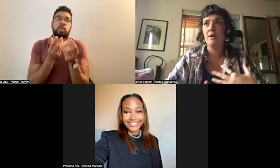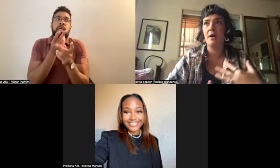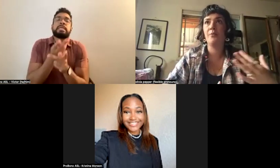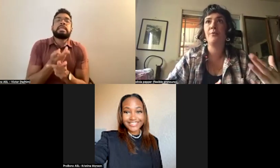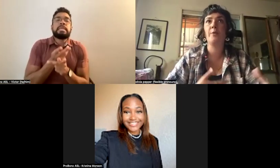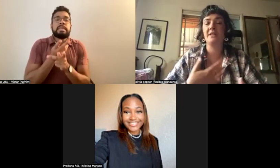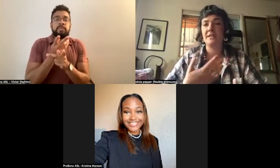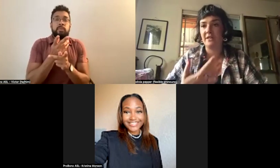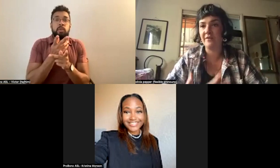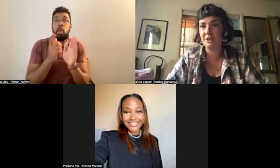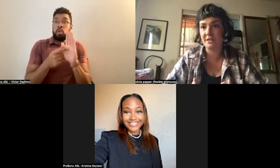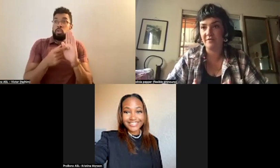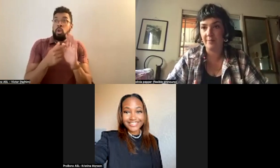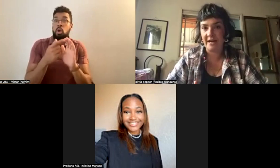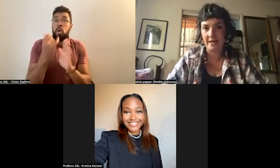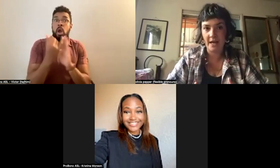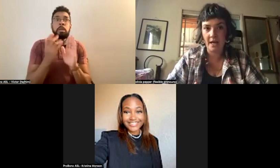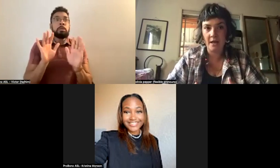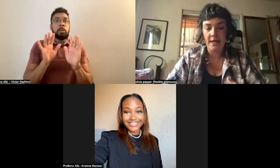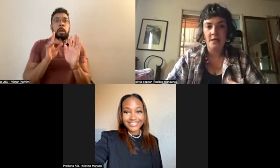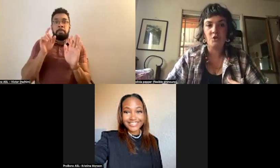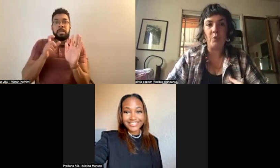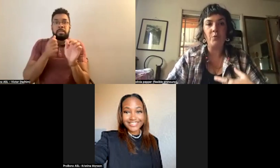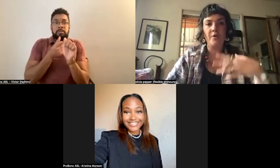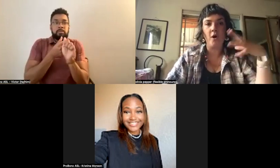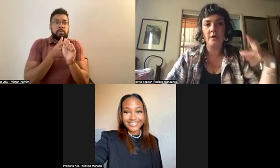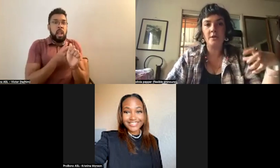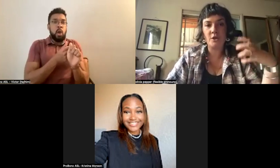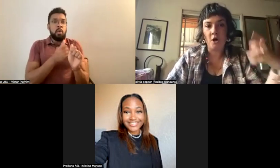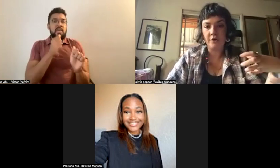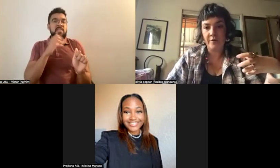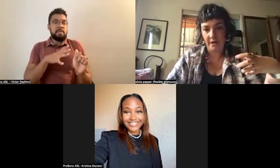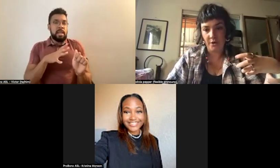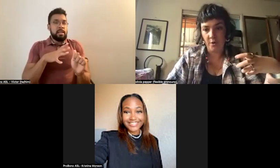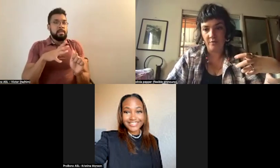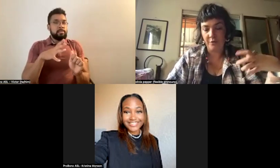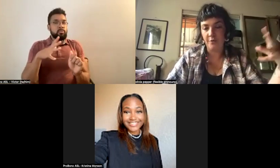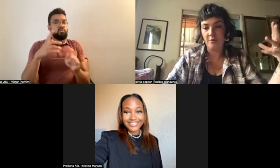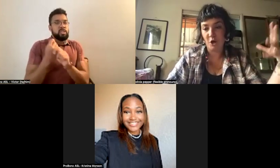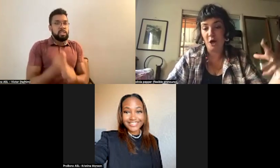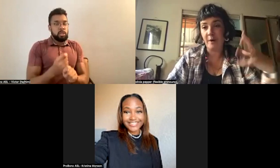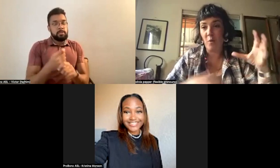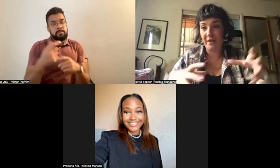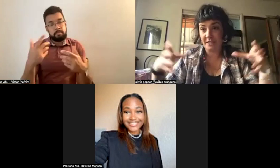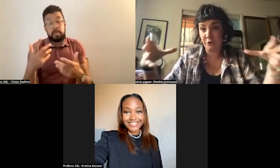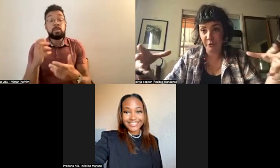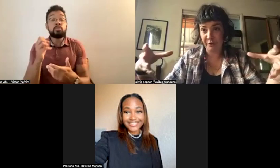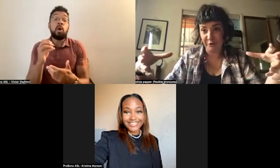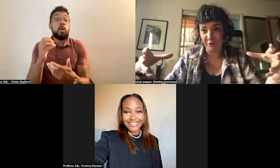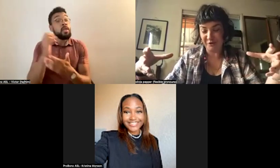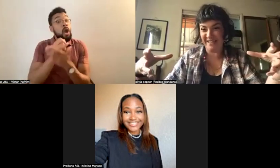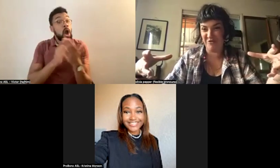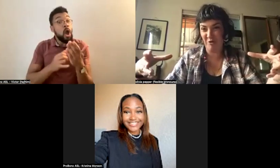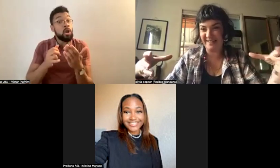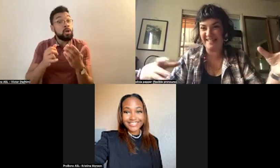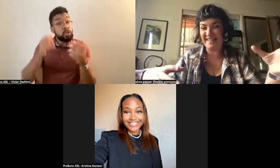appropriate to the conventions of femininity. So the art scholar that I know of who talked about why this urinal